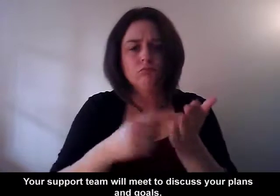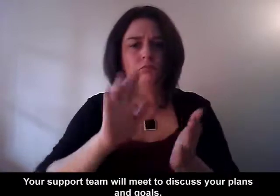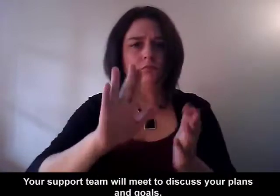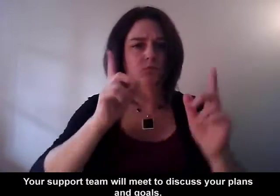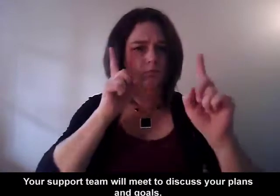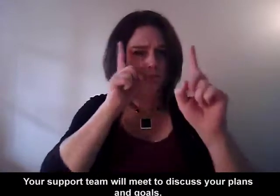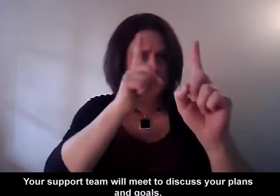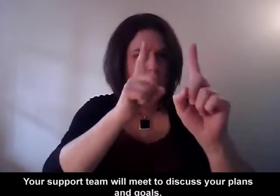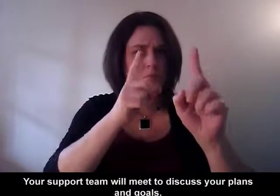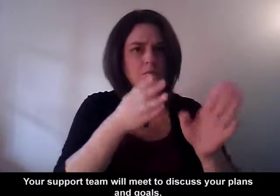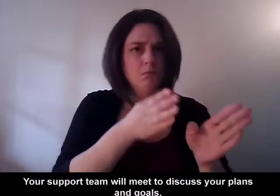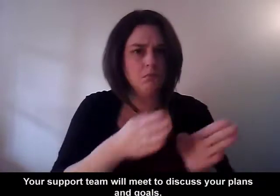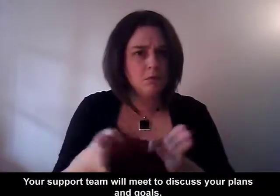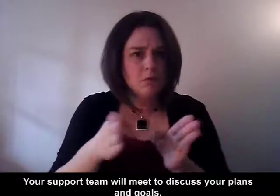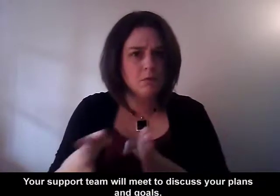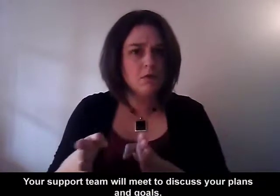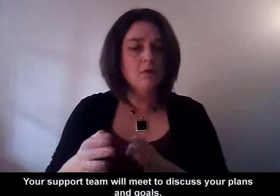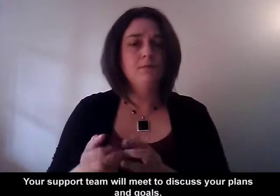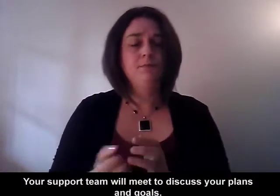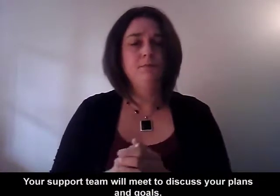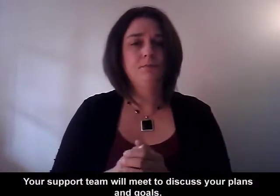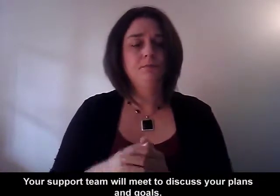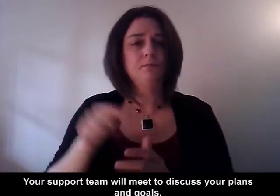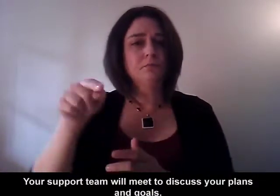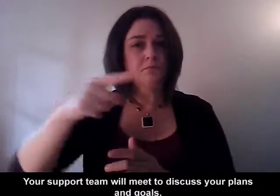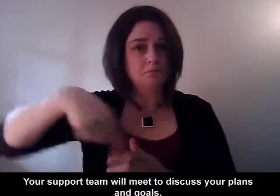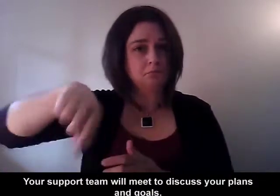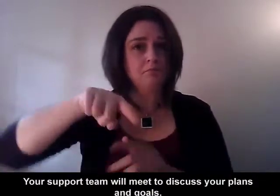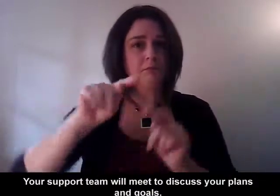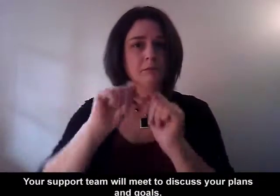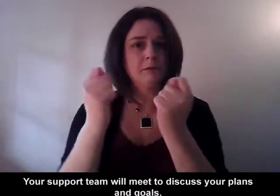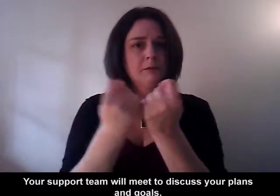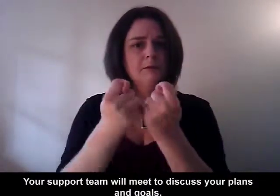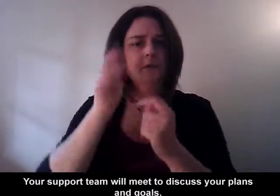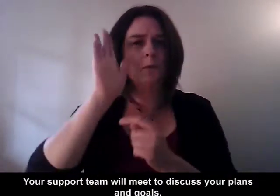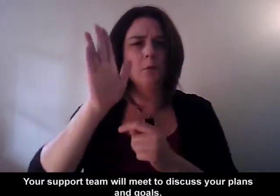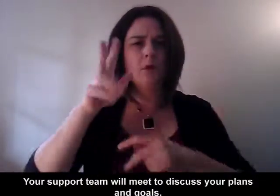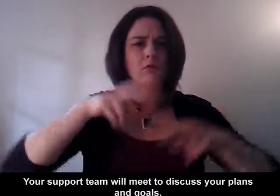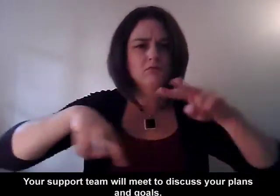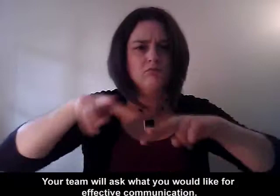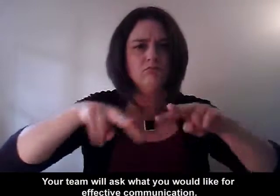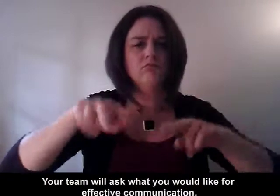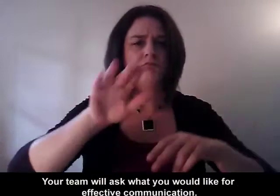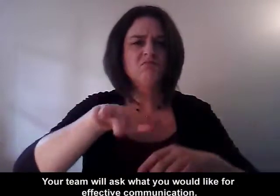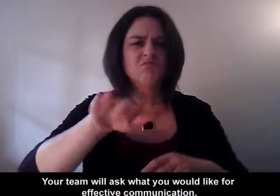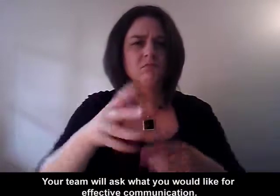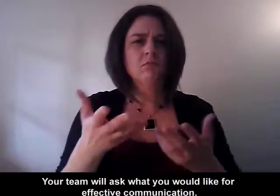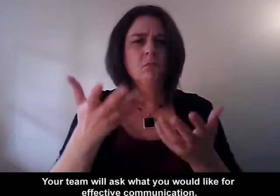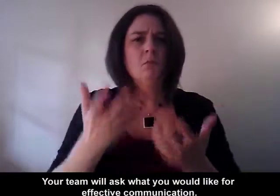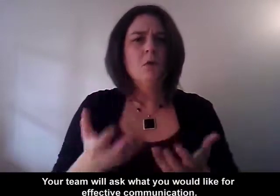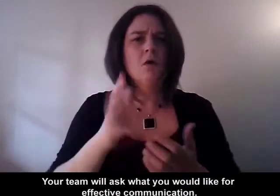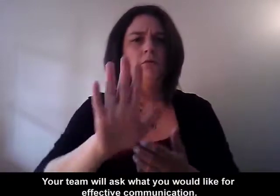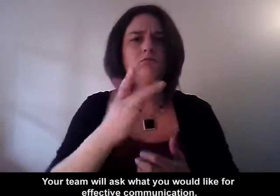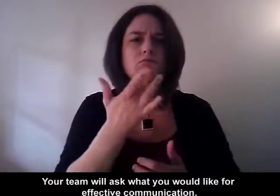Your support team will meet to discuss your plans and goals. Your team will ask